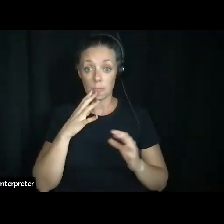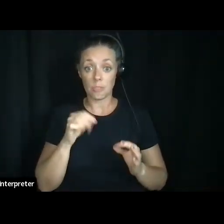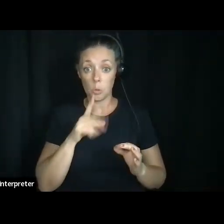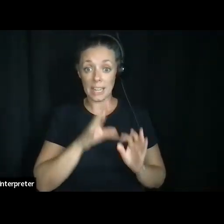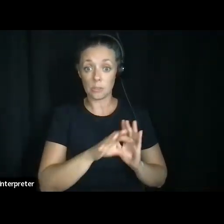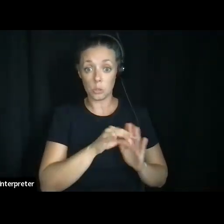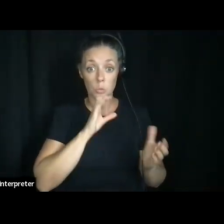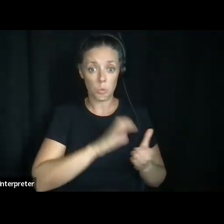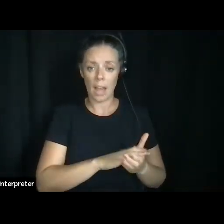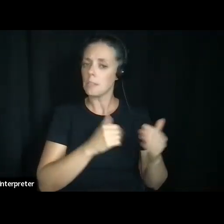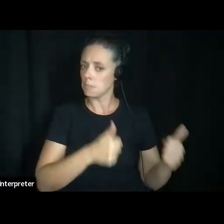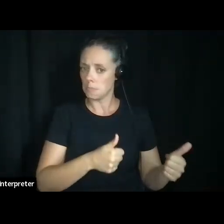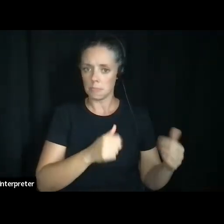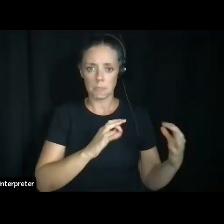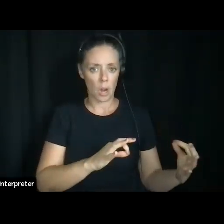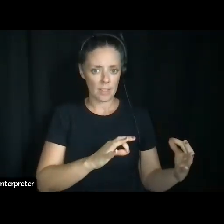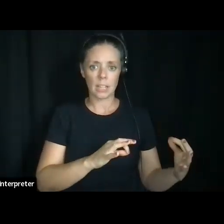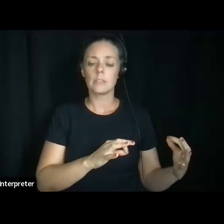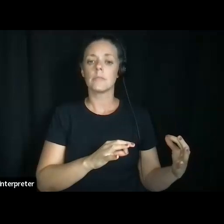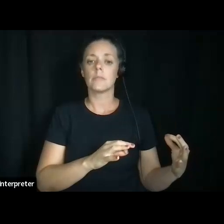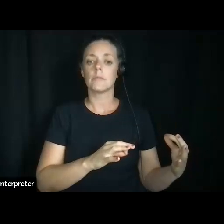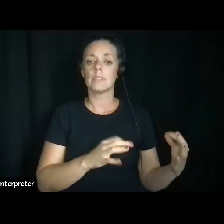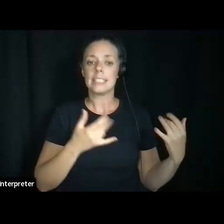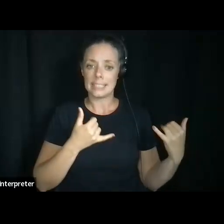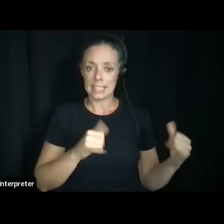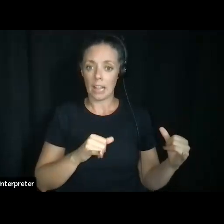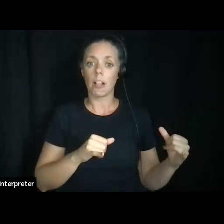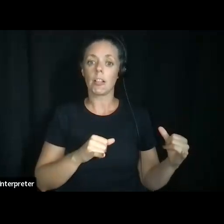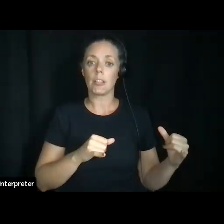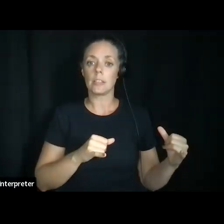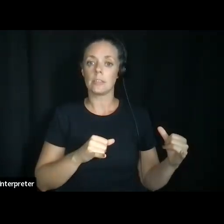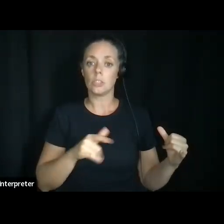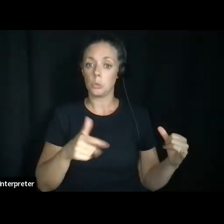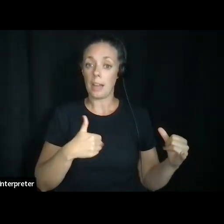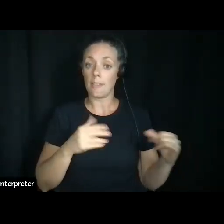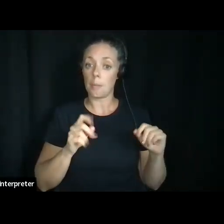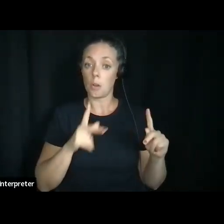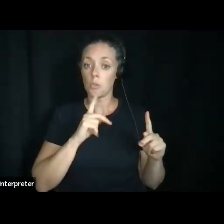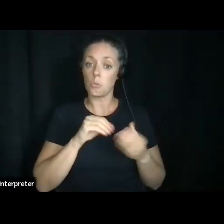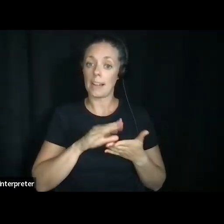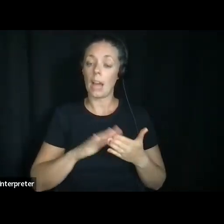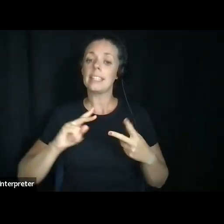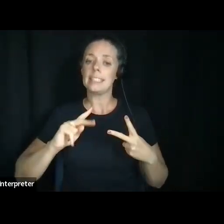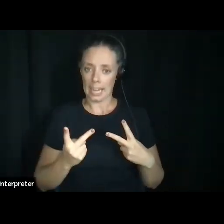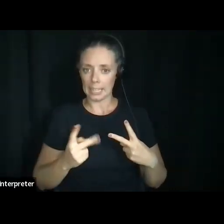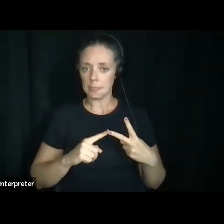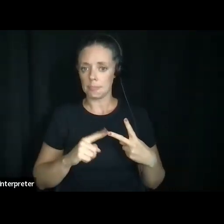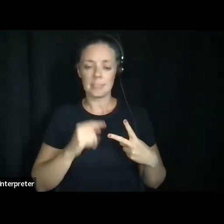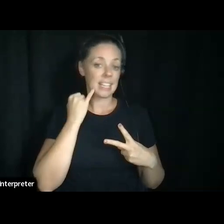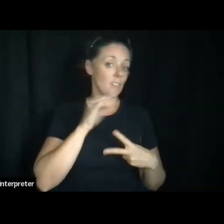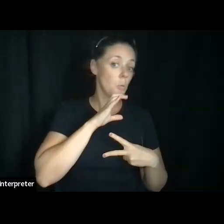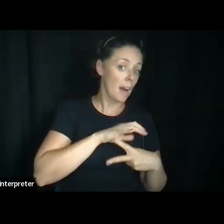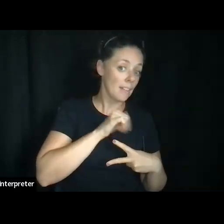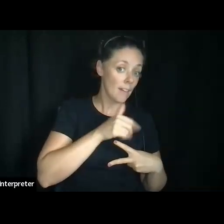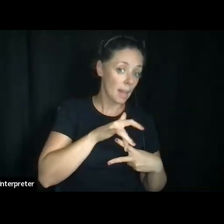she would be the one to make decisions anyway, even if you didn't write it. And you'd also have the chance to put in an alternate. If your wife's not available, then